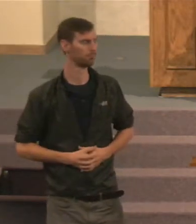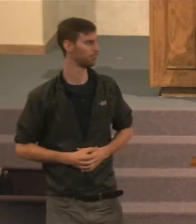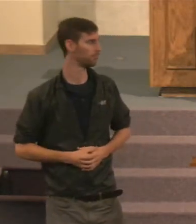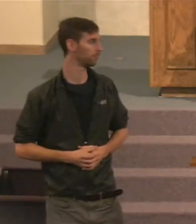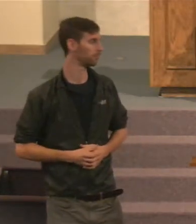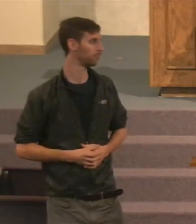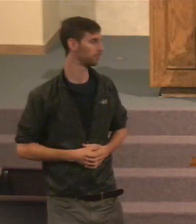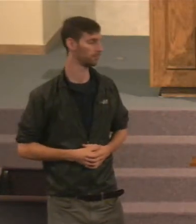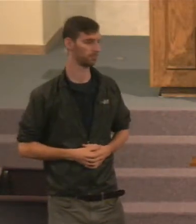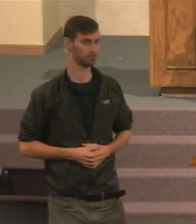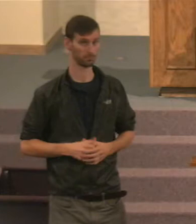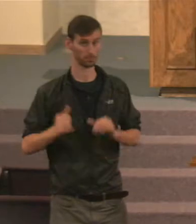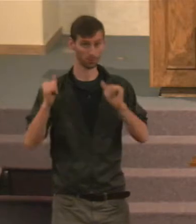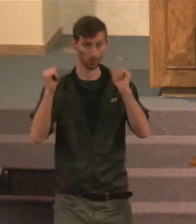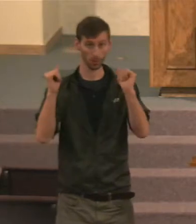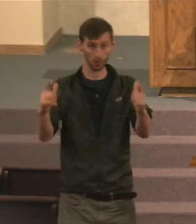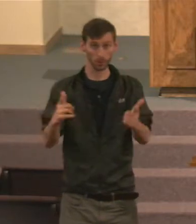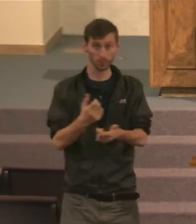Is everybody saved?